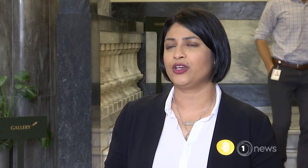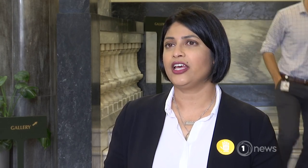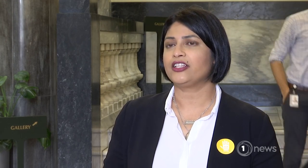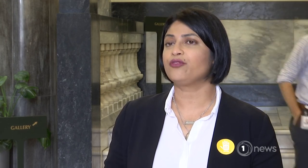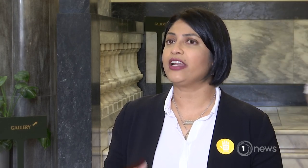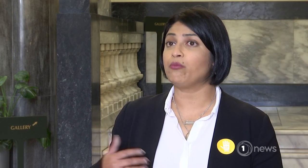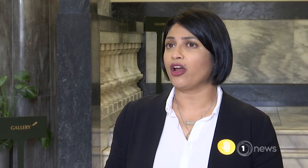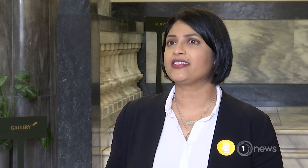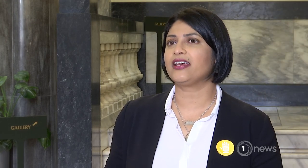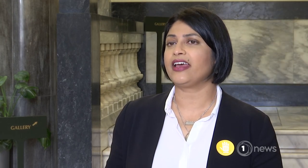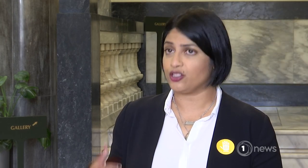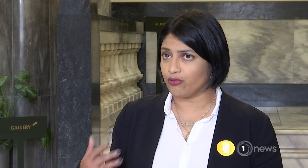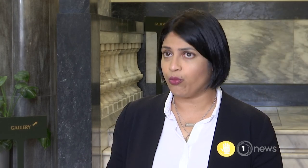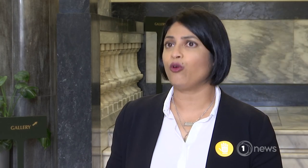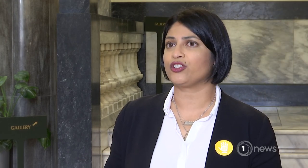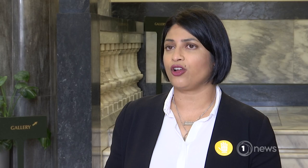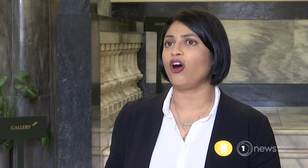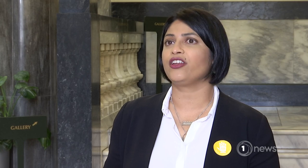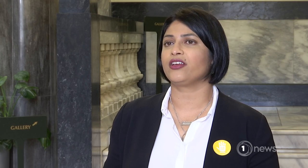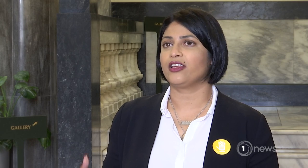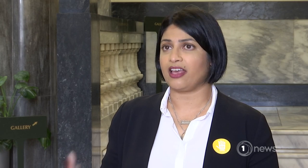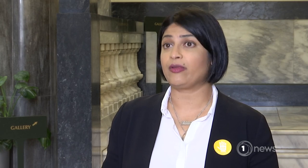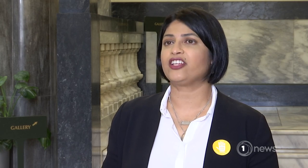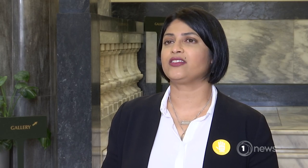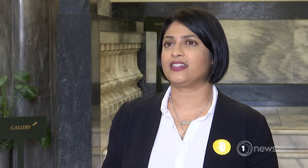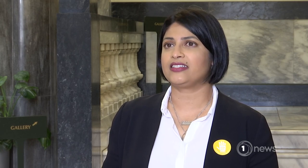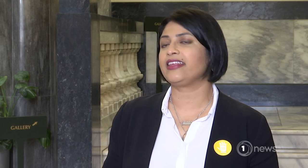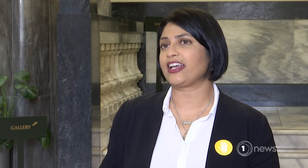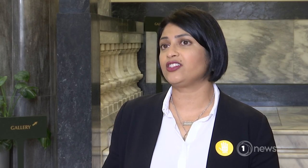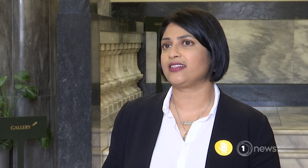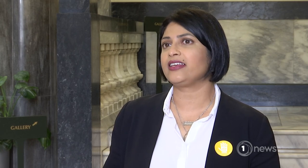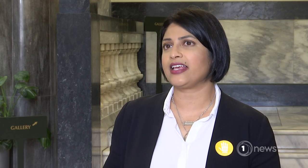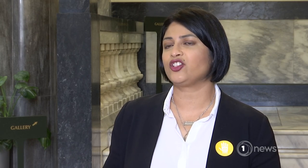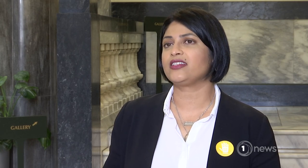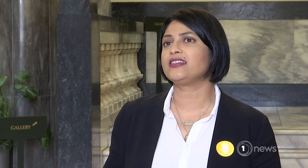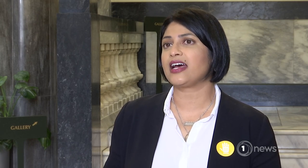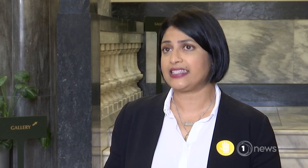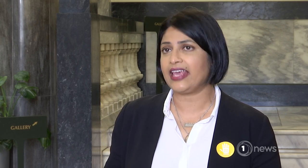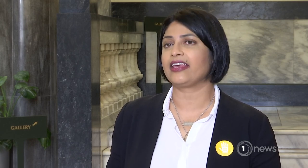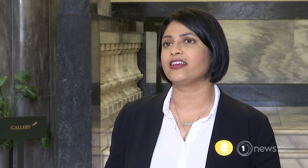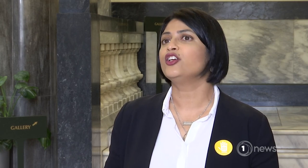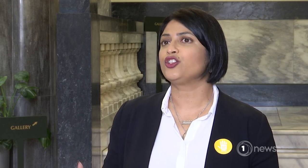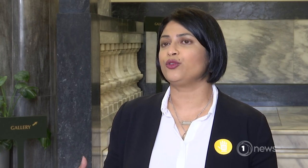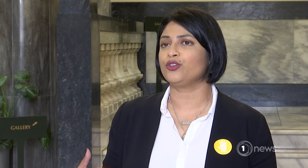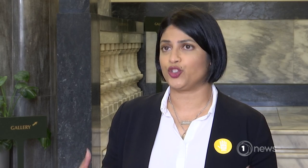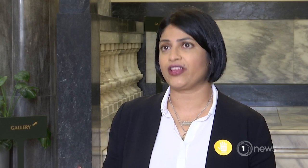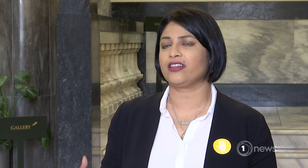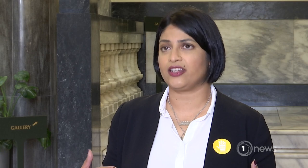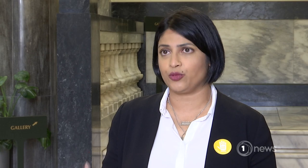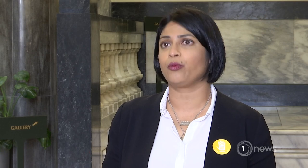really monitor and to report on government agencies and the actions that these agencies are taking to strengthen and to